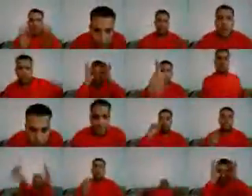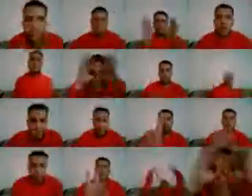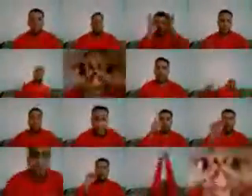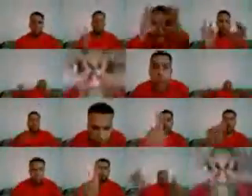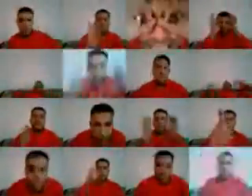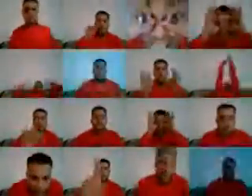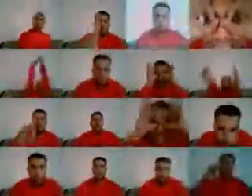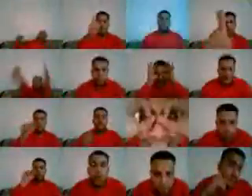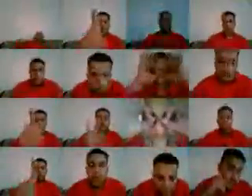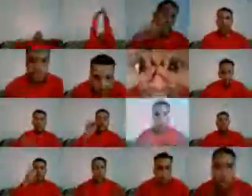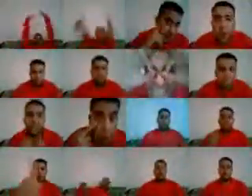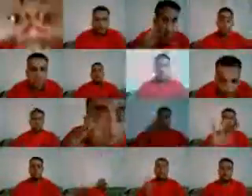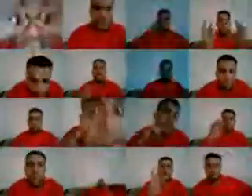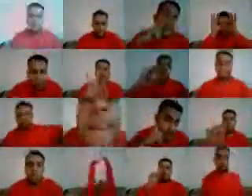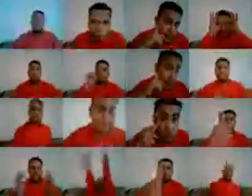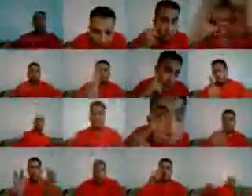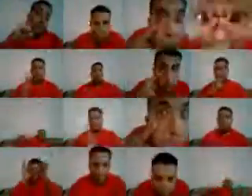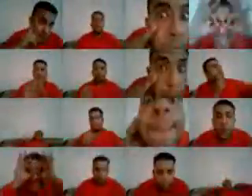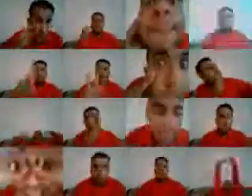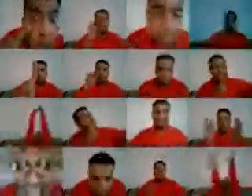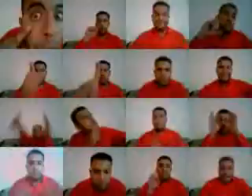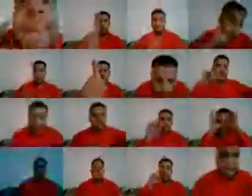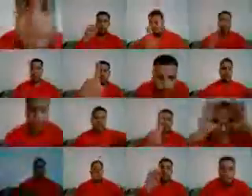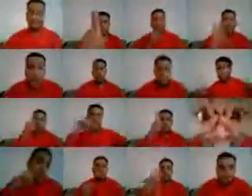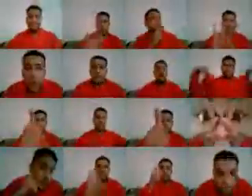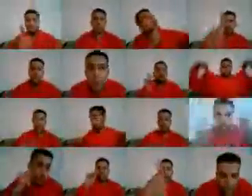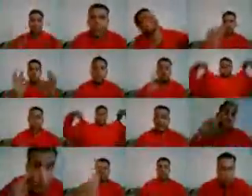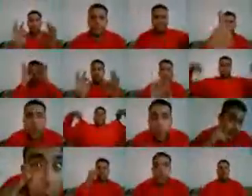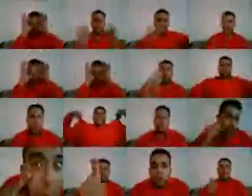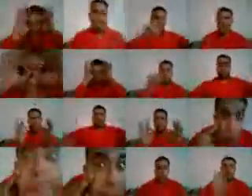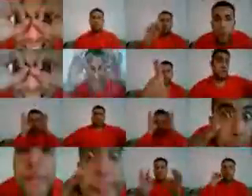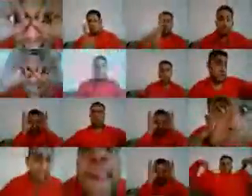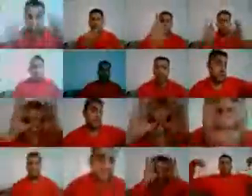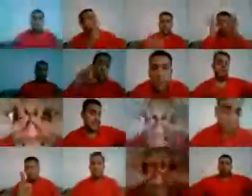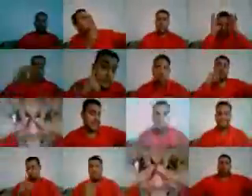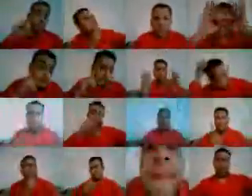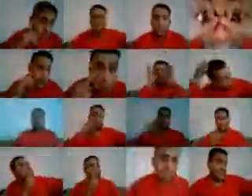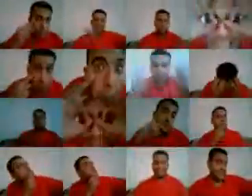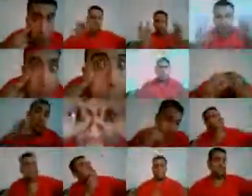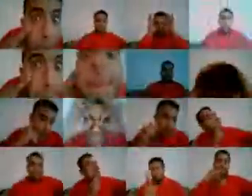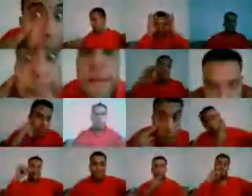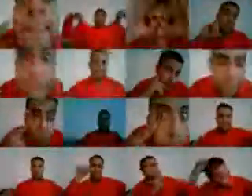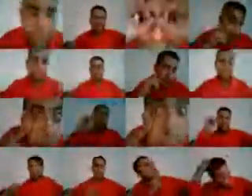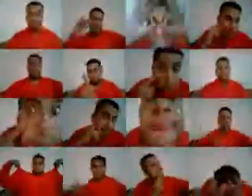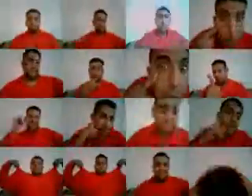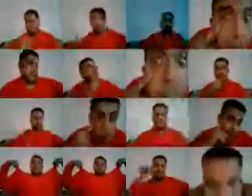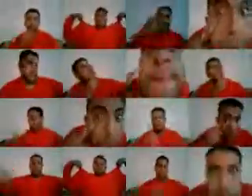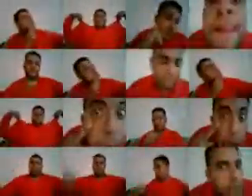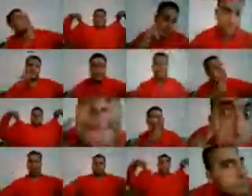It's not for a one. All of them cancels. It's measured in prison. Is this a joke? It's a child that's just in trouble.